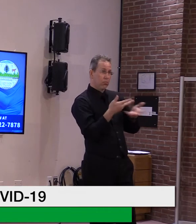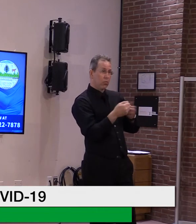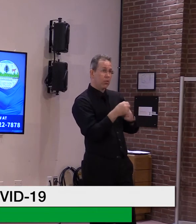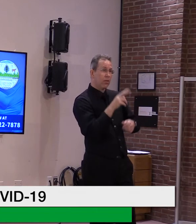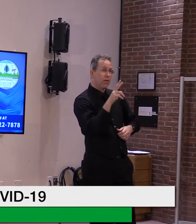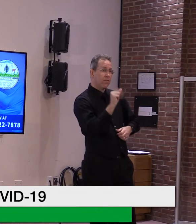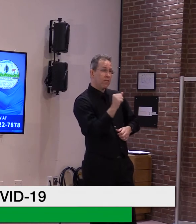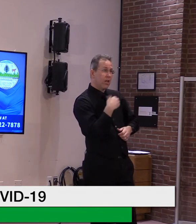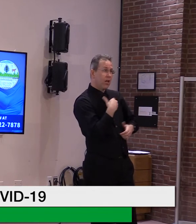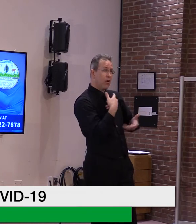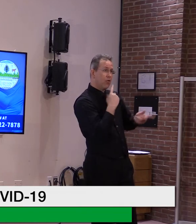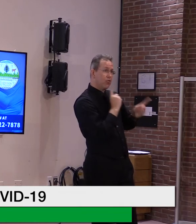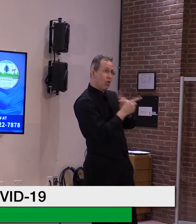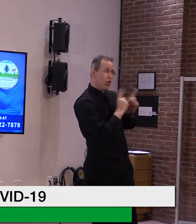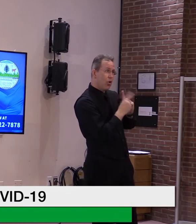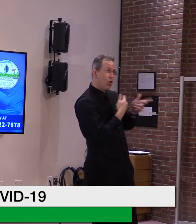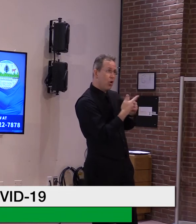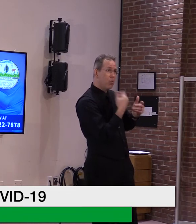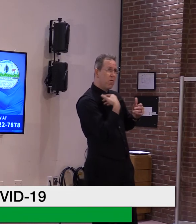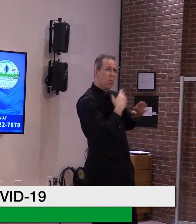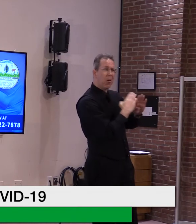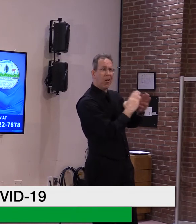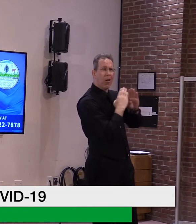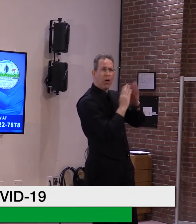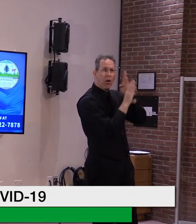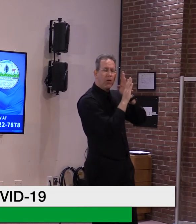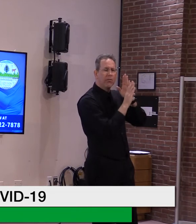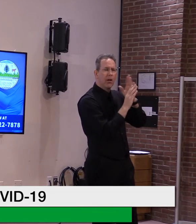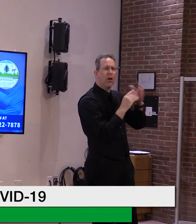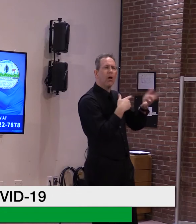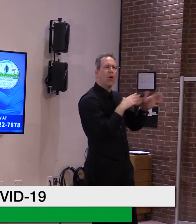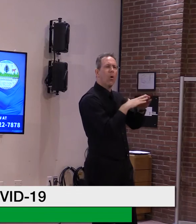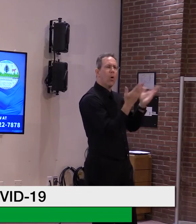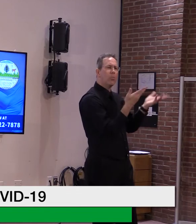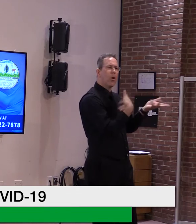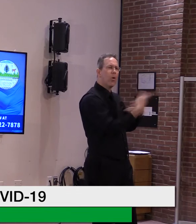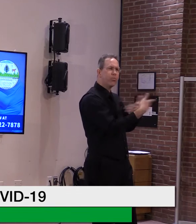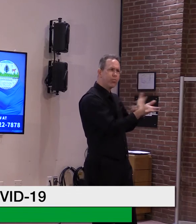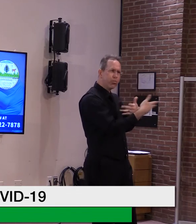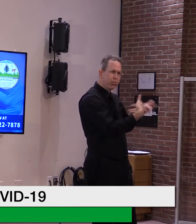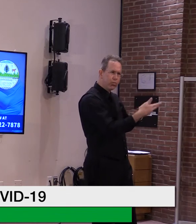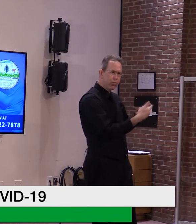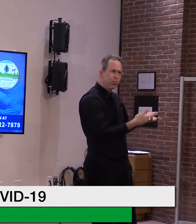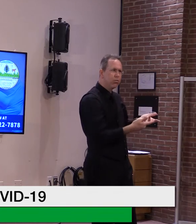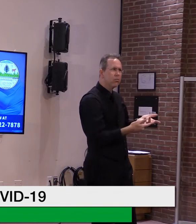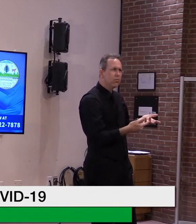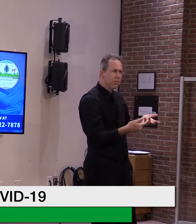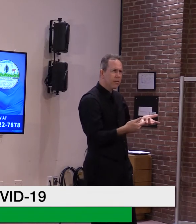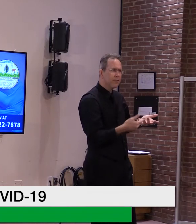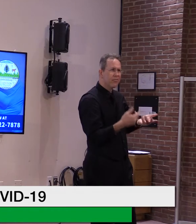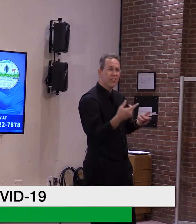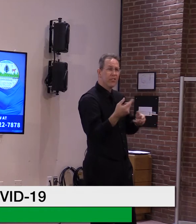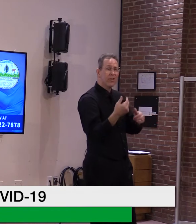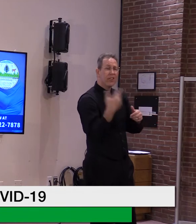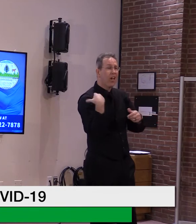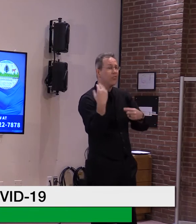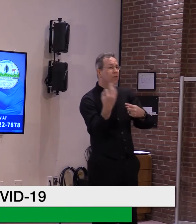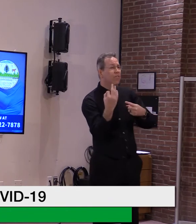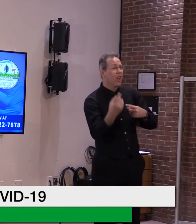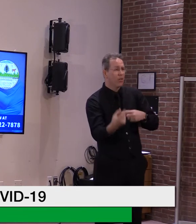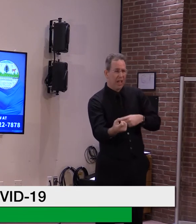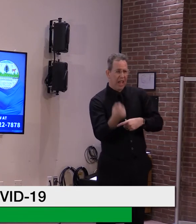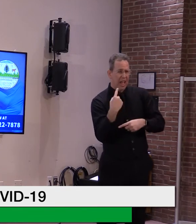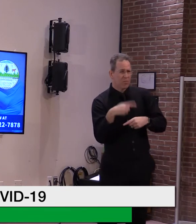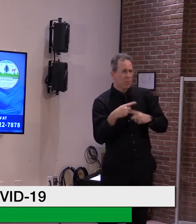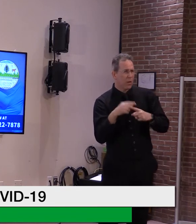VA had reached out to us. You know, you surprised the governor and myself with this, uh, news on, uh, Friday. Um, that, they had not